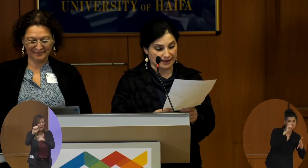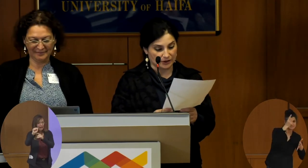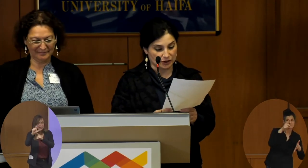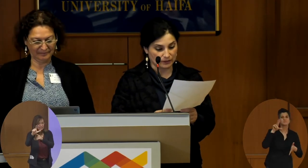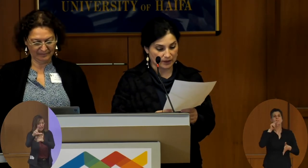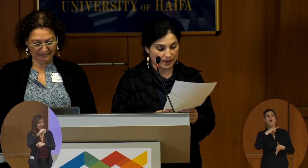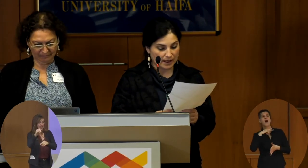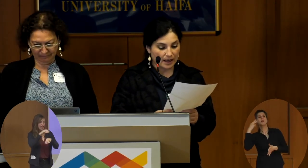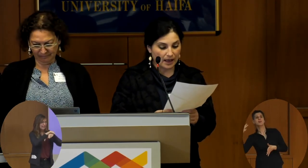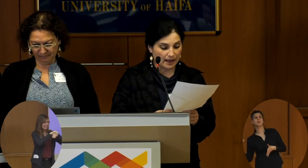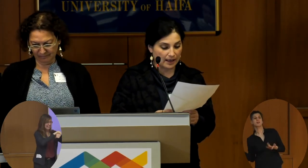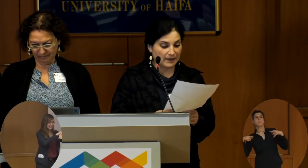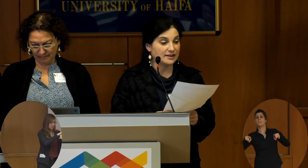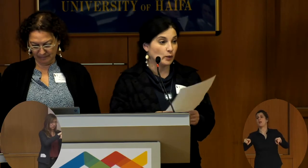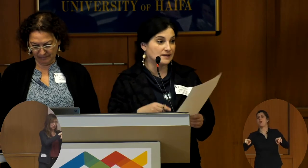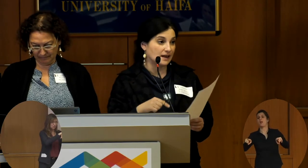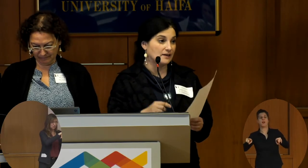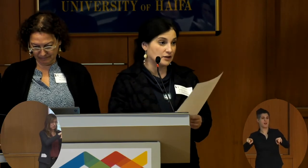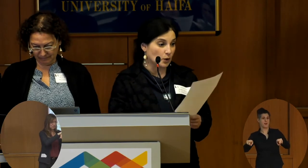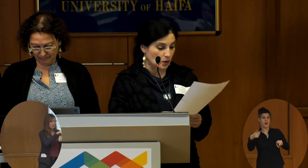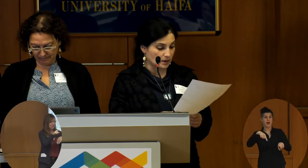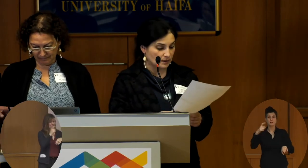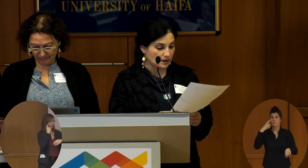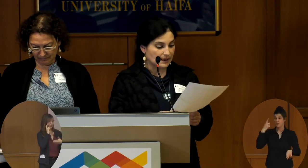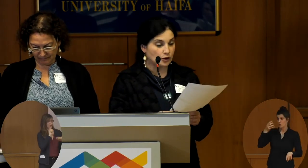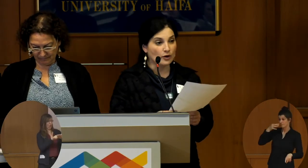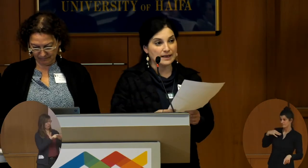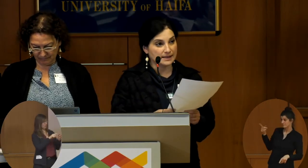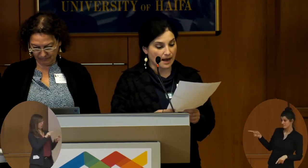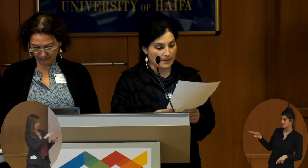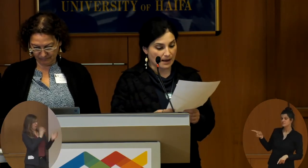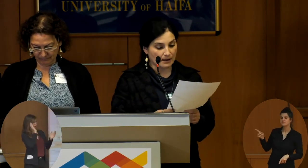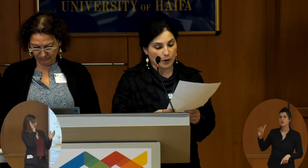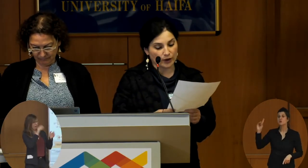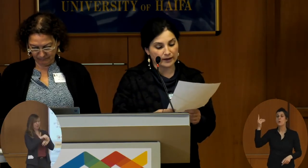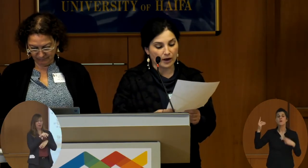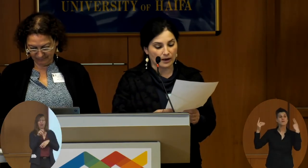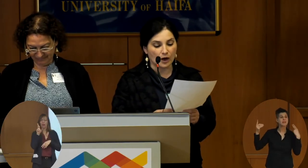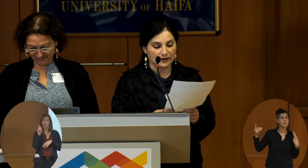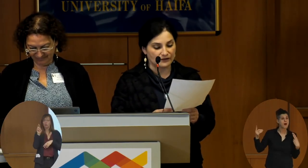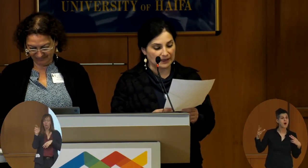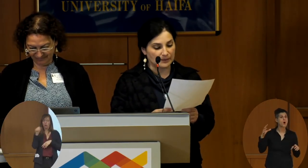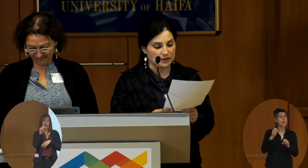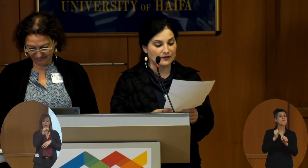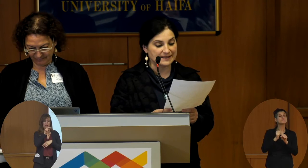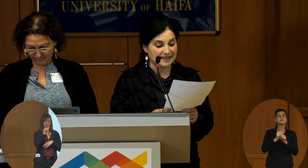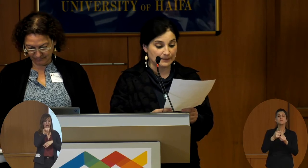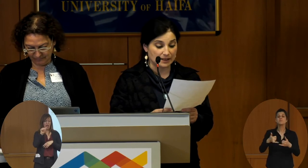English. As you will see in this talk, Doran and Nama are working on the development of assessment